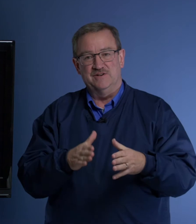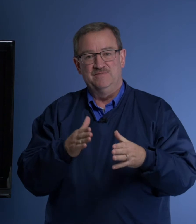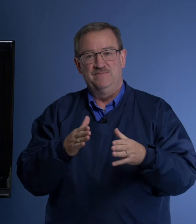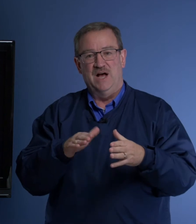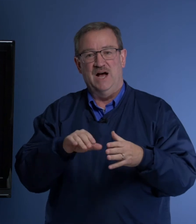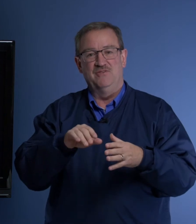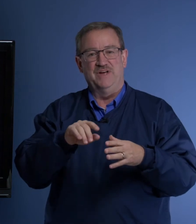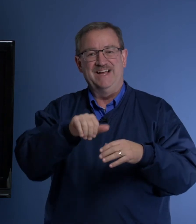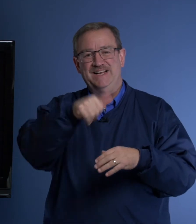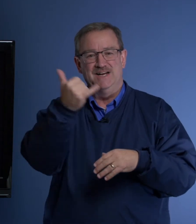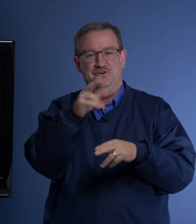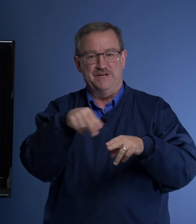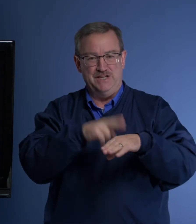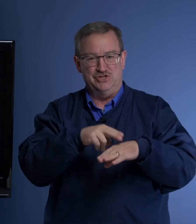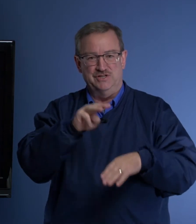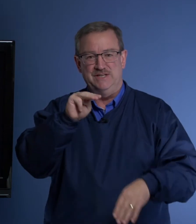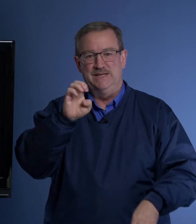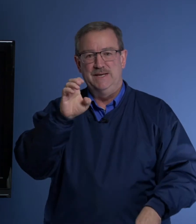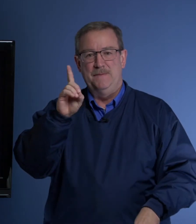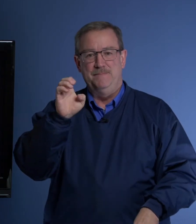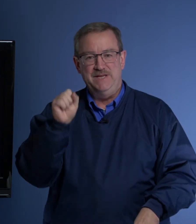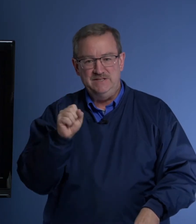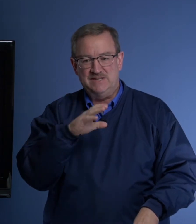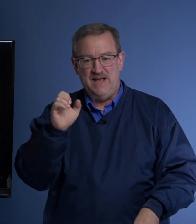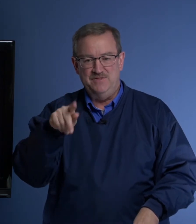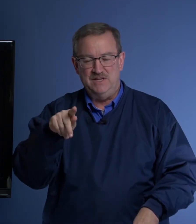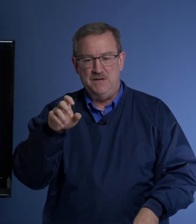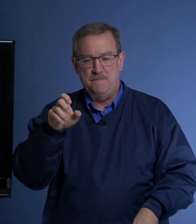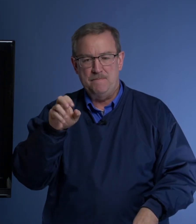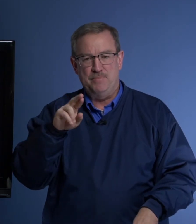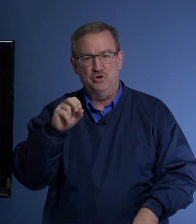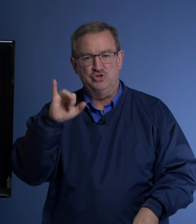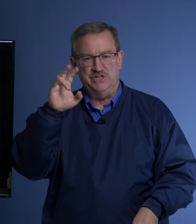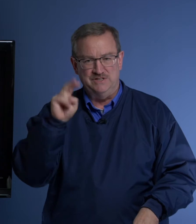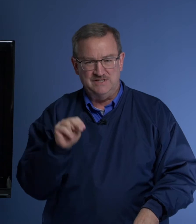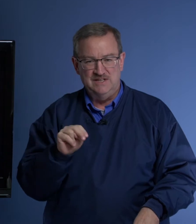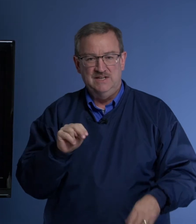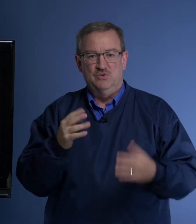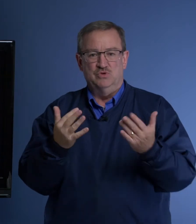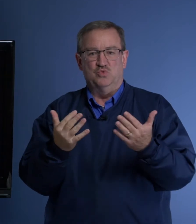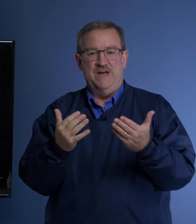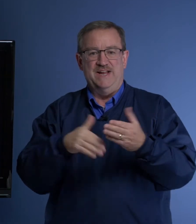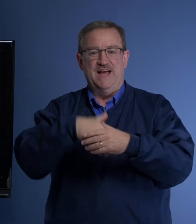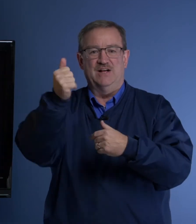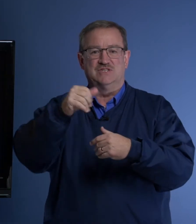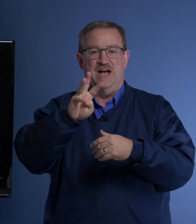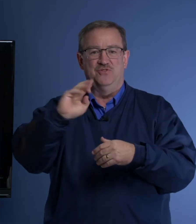of another nation, the Medes and the Persians, was waiting outside the